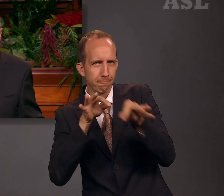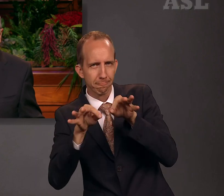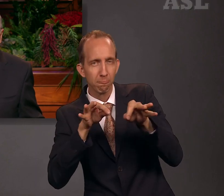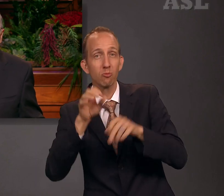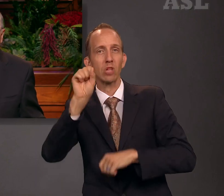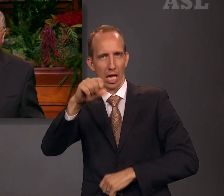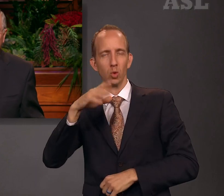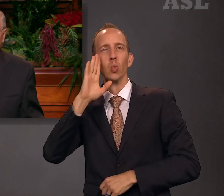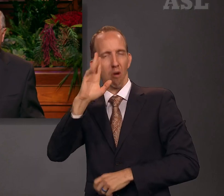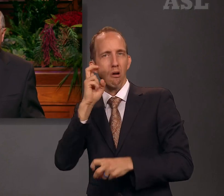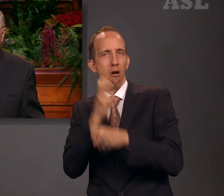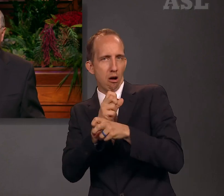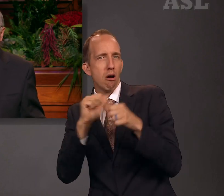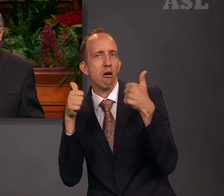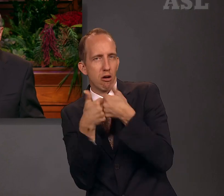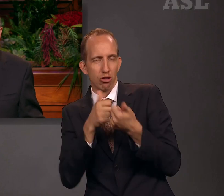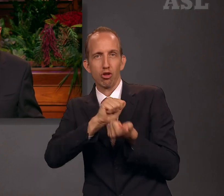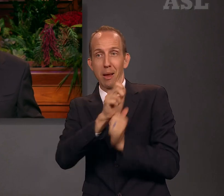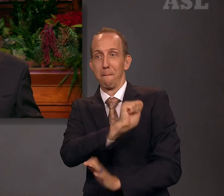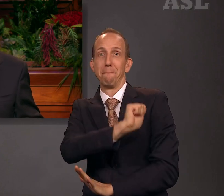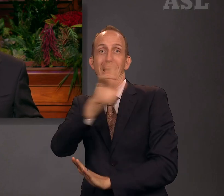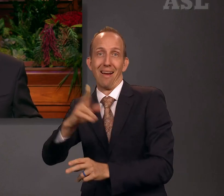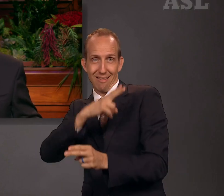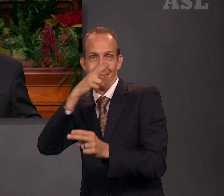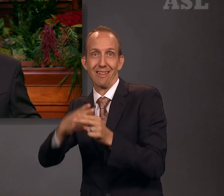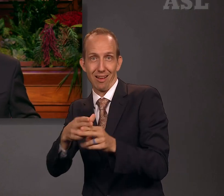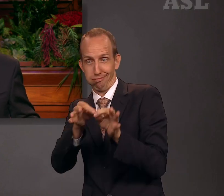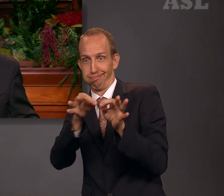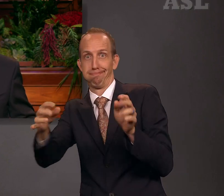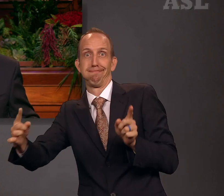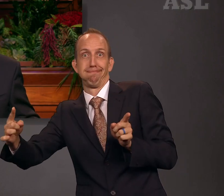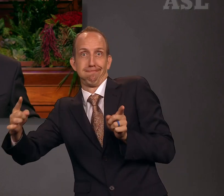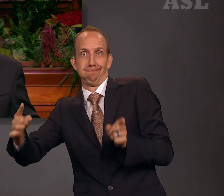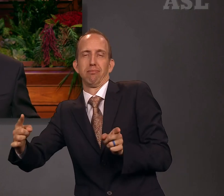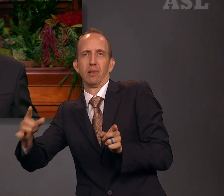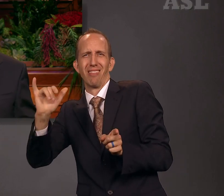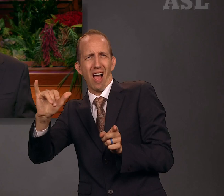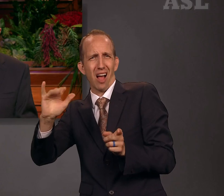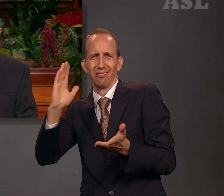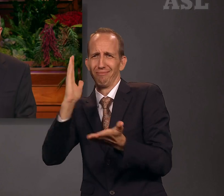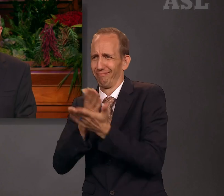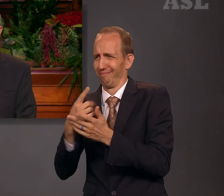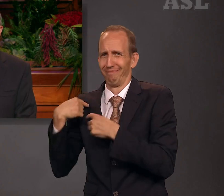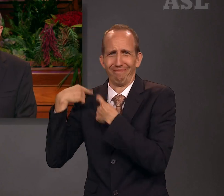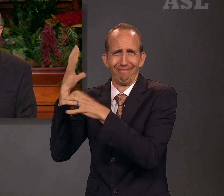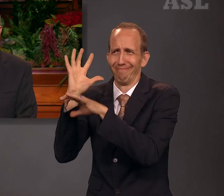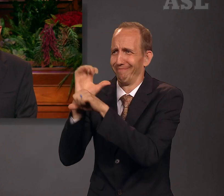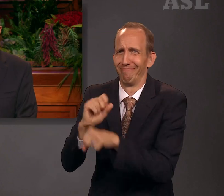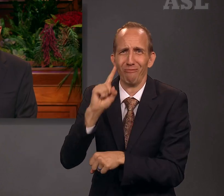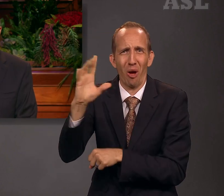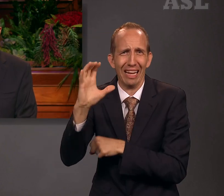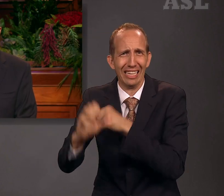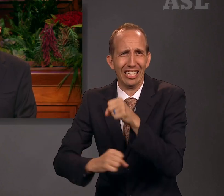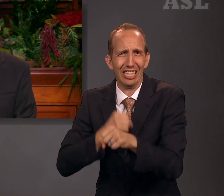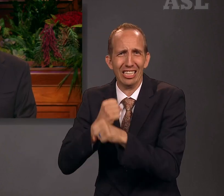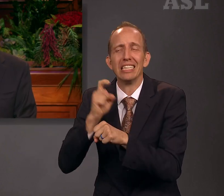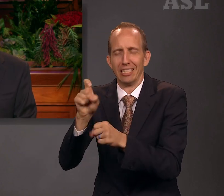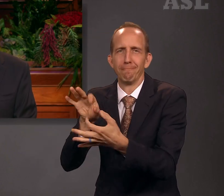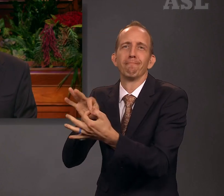challenge to reestablish the name of the Church and undo a tradition of more than a hundred years, but he added,